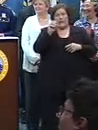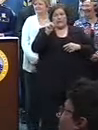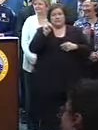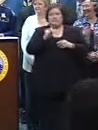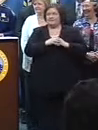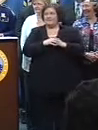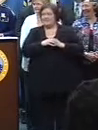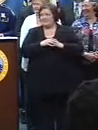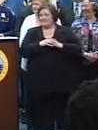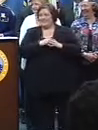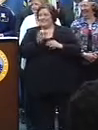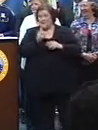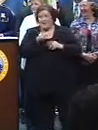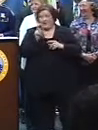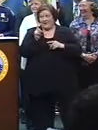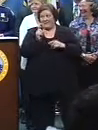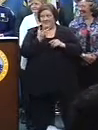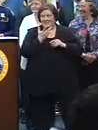Sure.